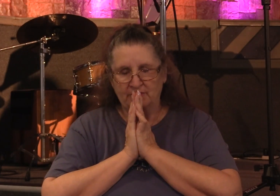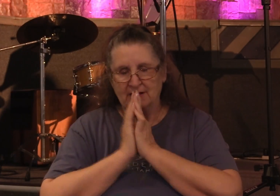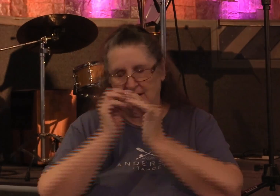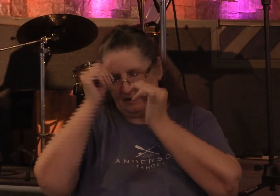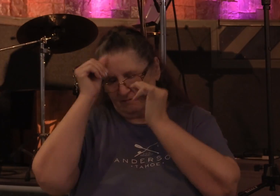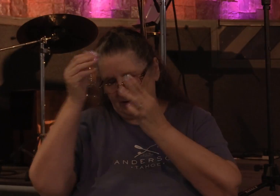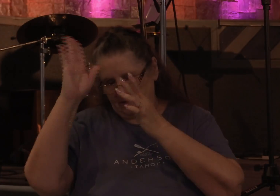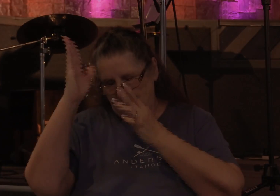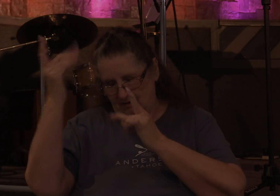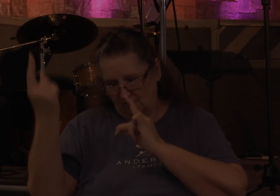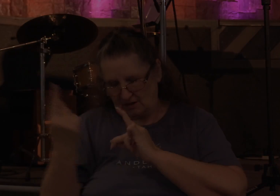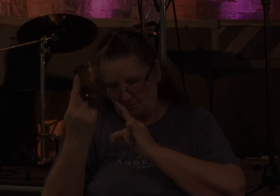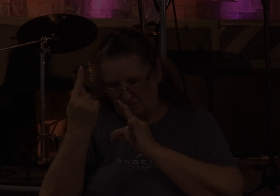come before you again amen